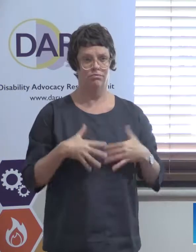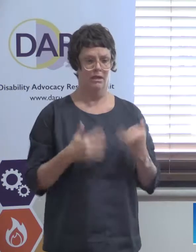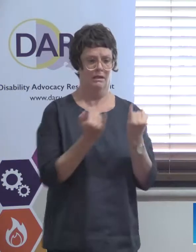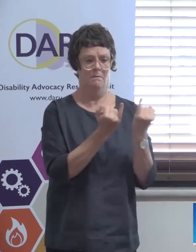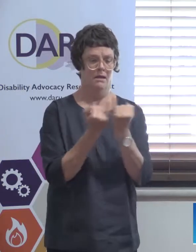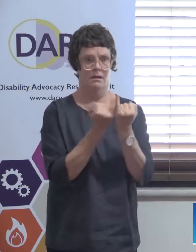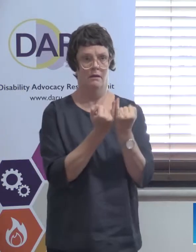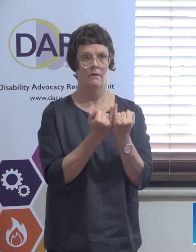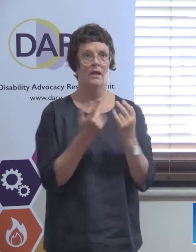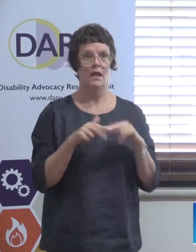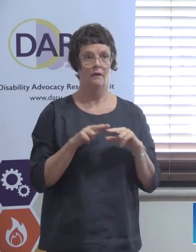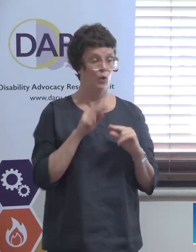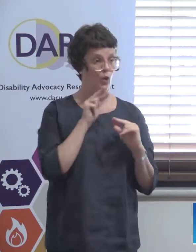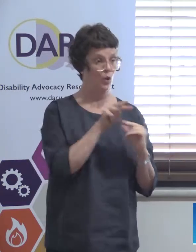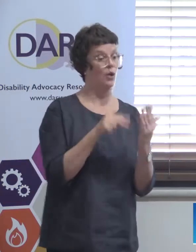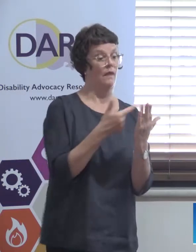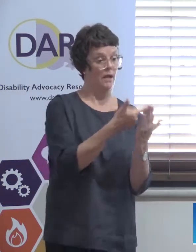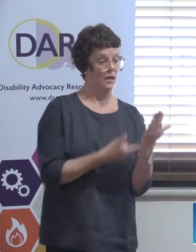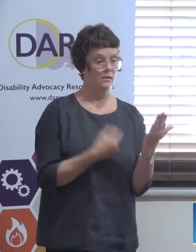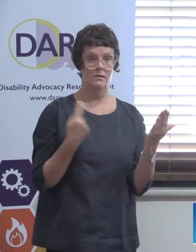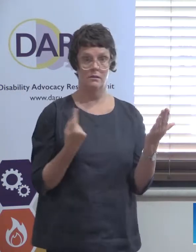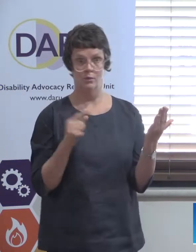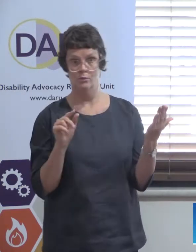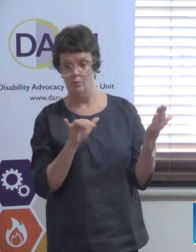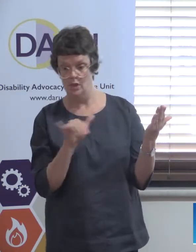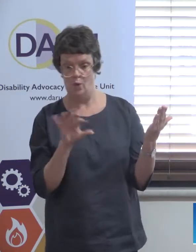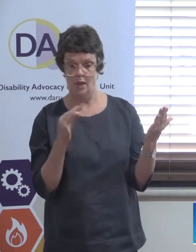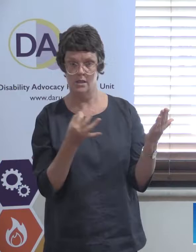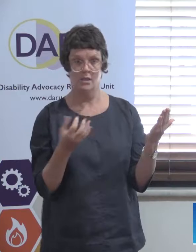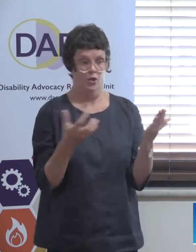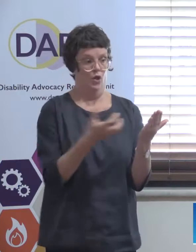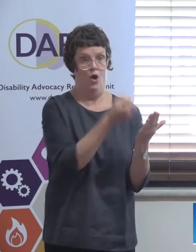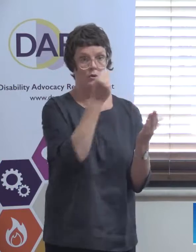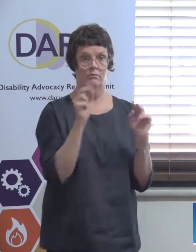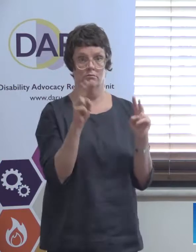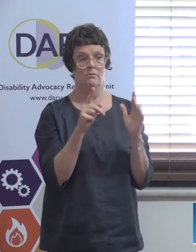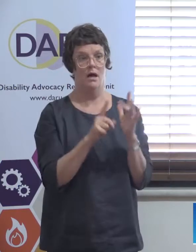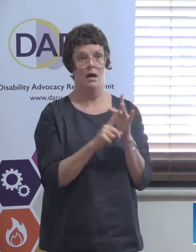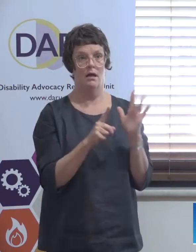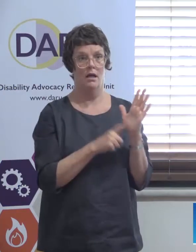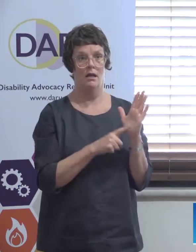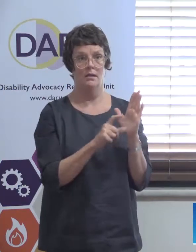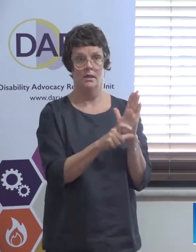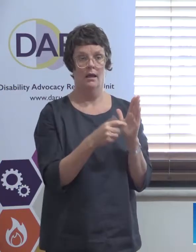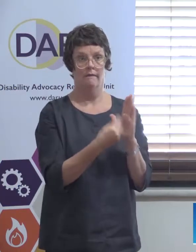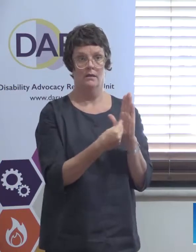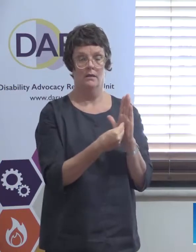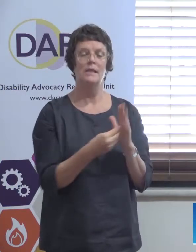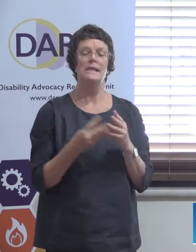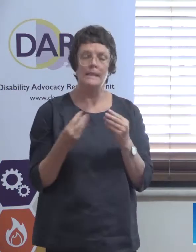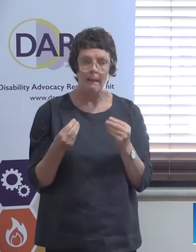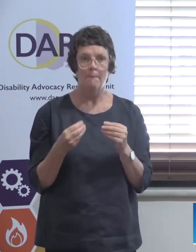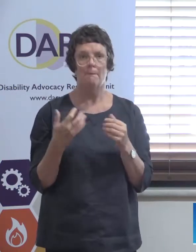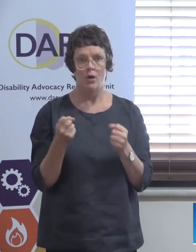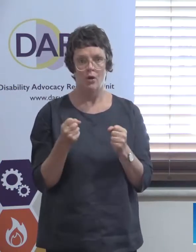of who got ILC funding for the first couple of rounds, there were... A couple of the advocacy organisations did indeed get project funding.